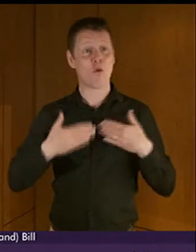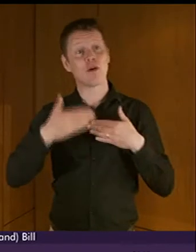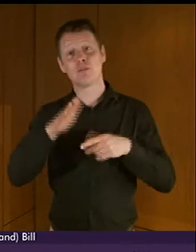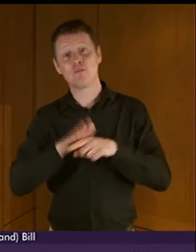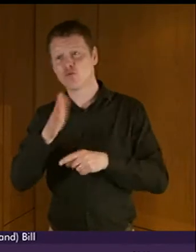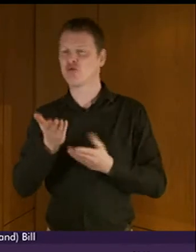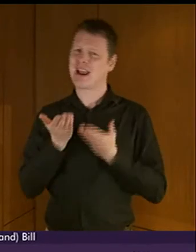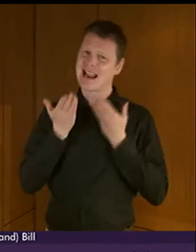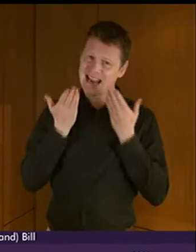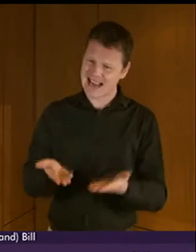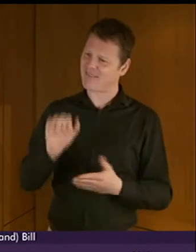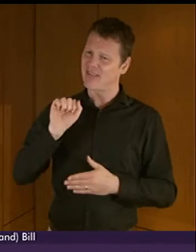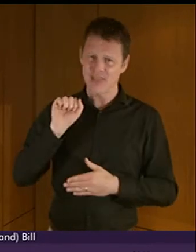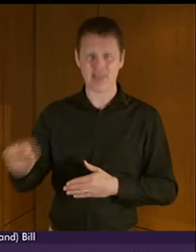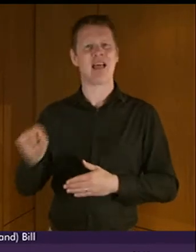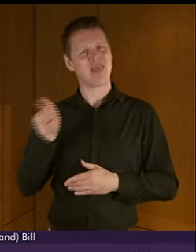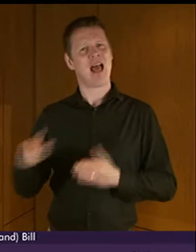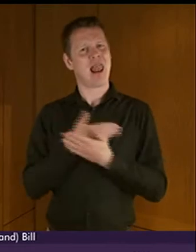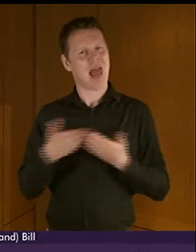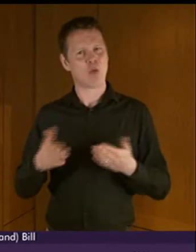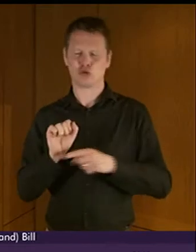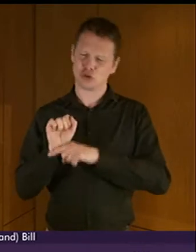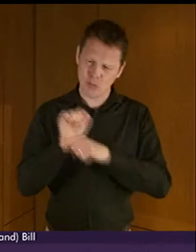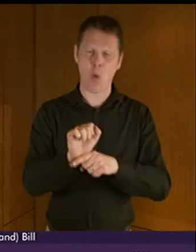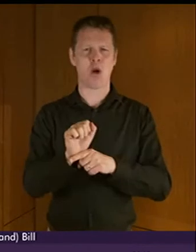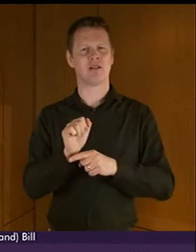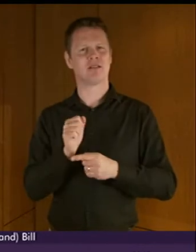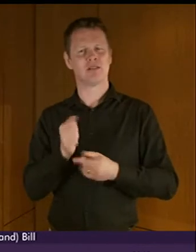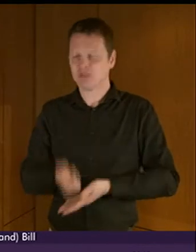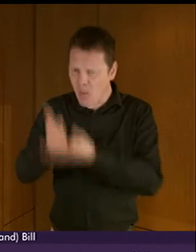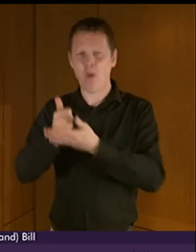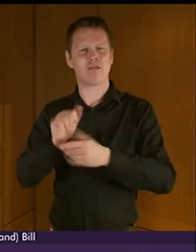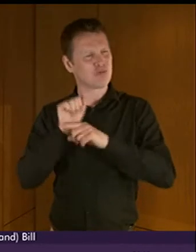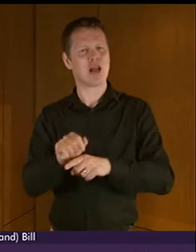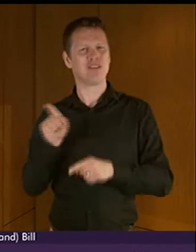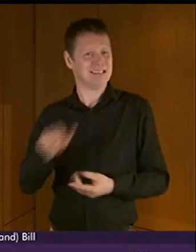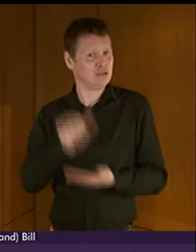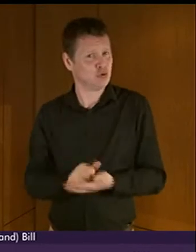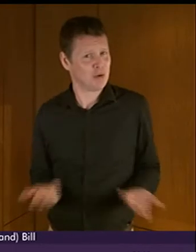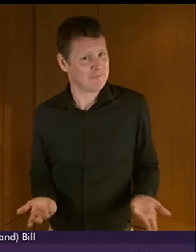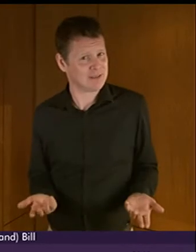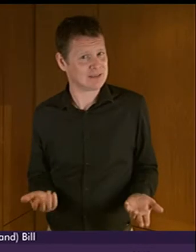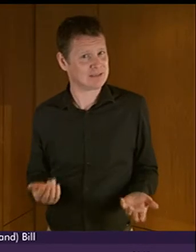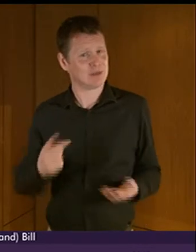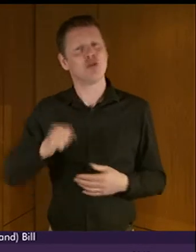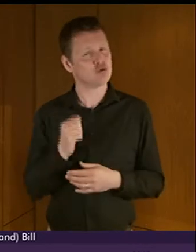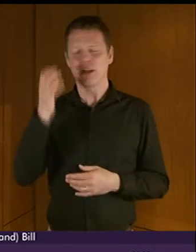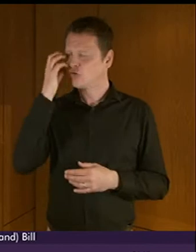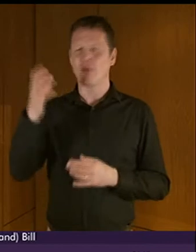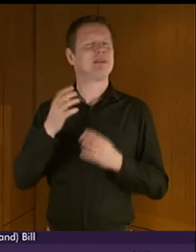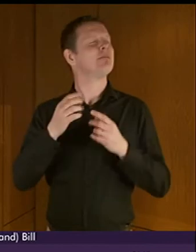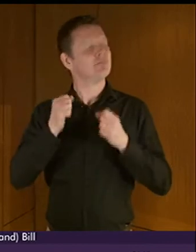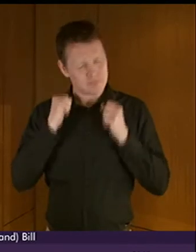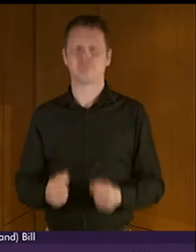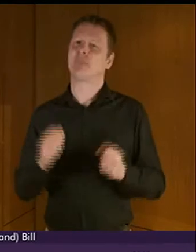the language the support and protection it deserves through the provisions of this bill and the government remains very happy to work